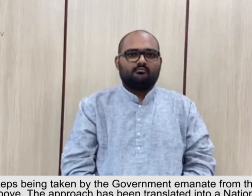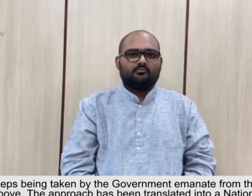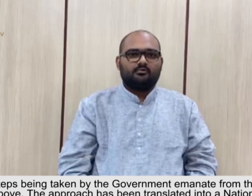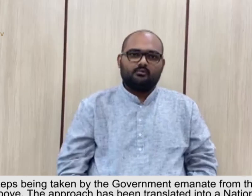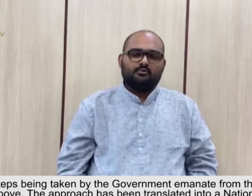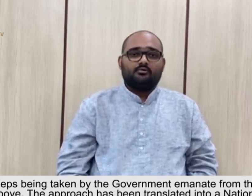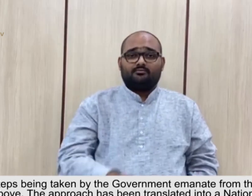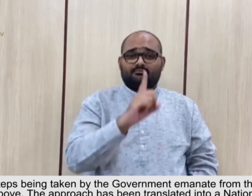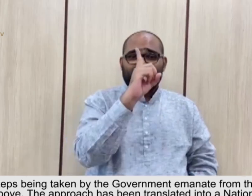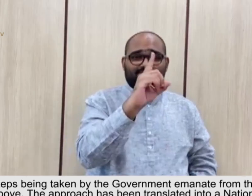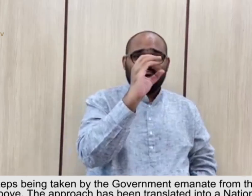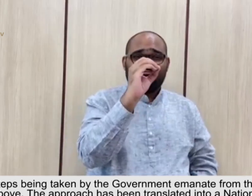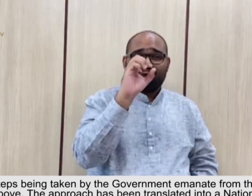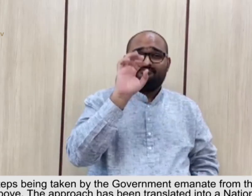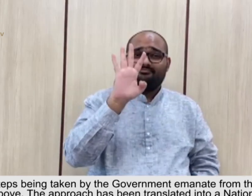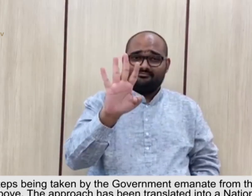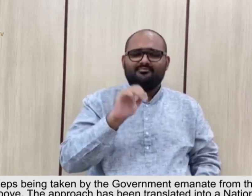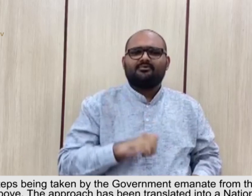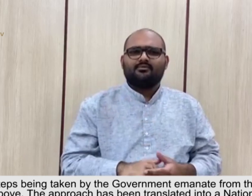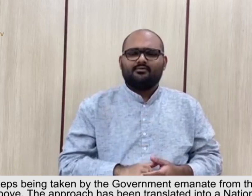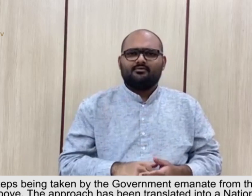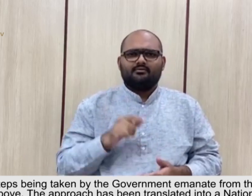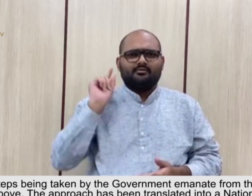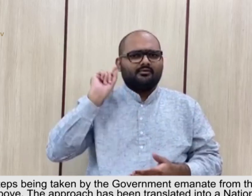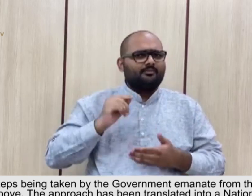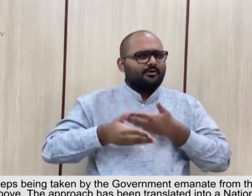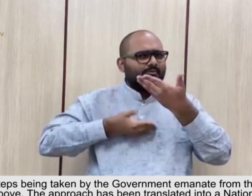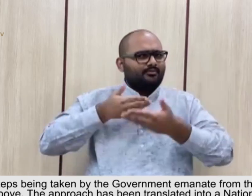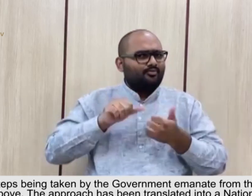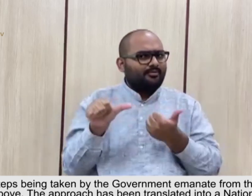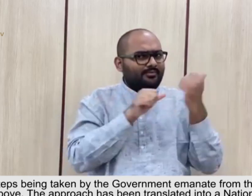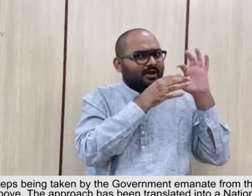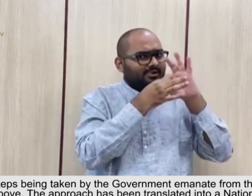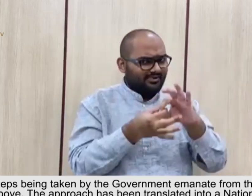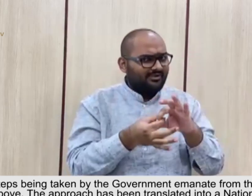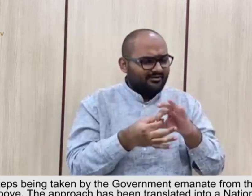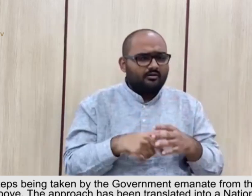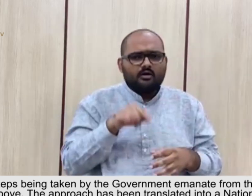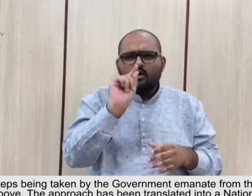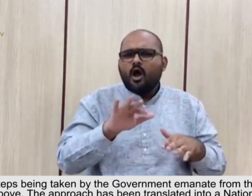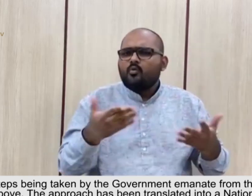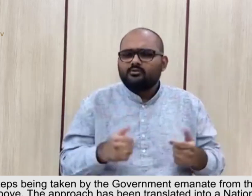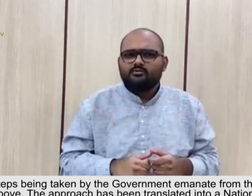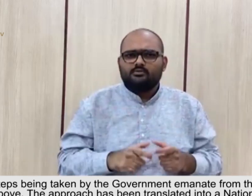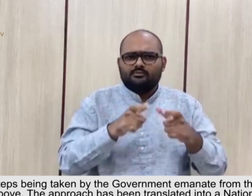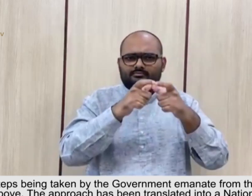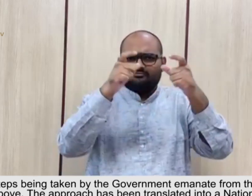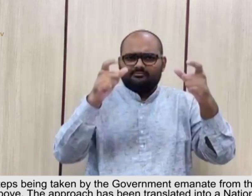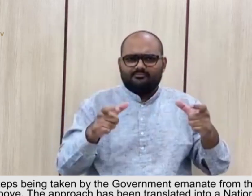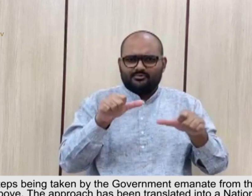10.4 The steps being taken by the government emanate from the approach outlined above. The approach